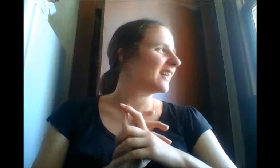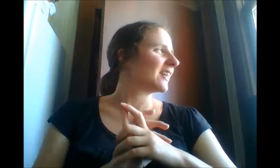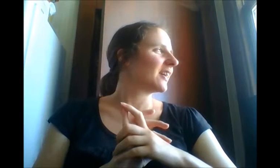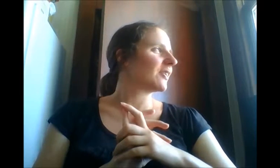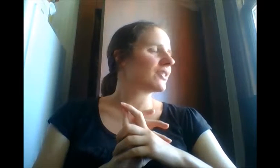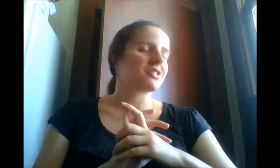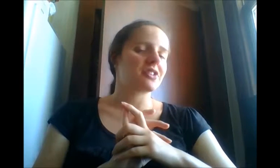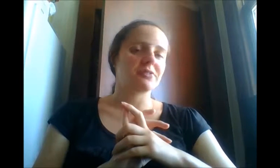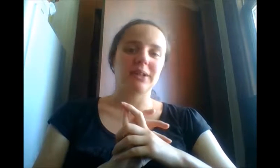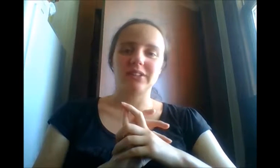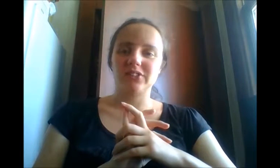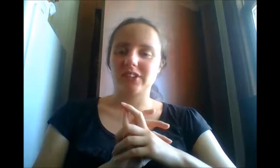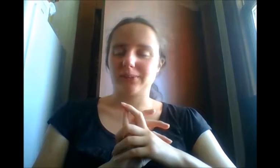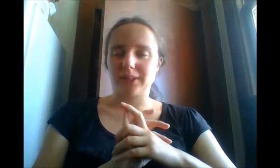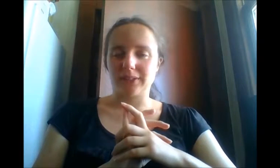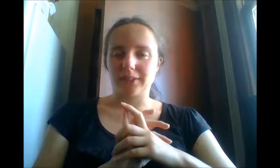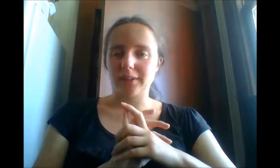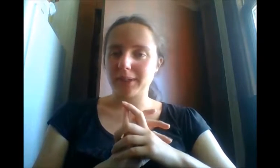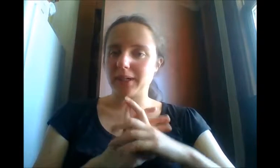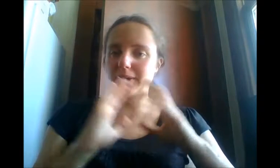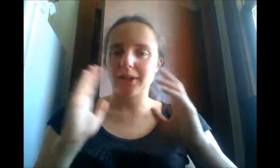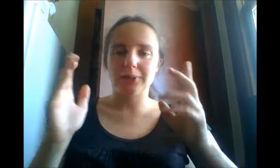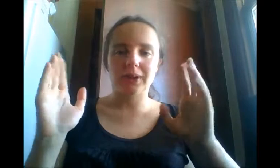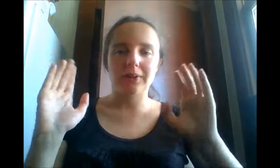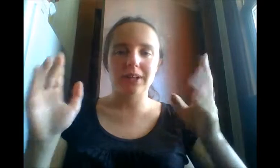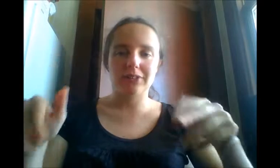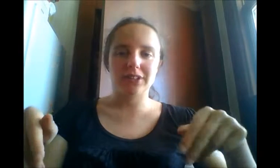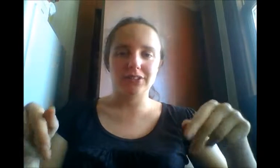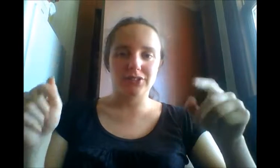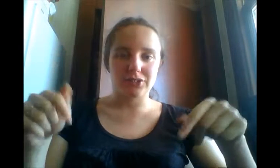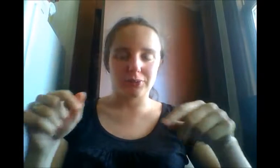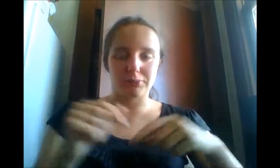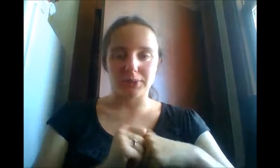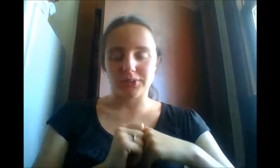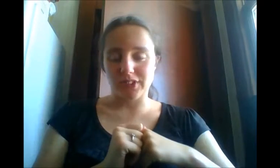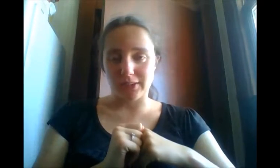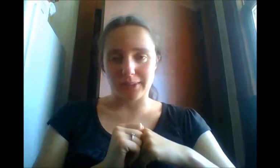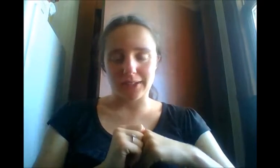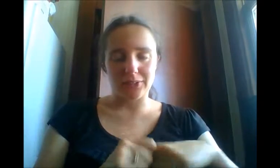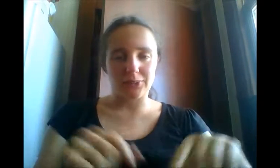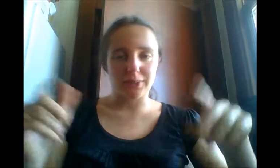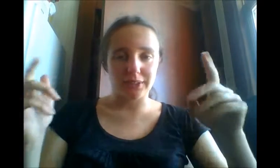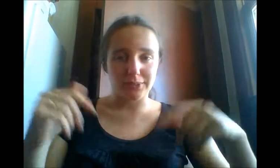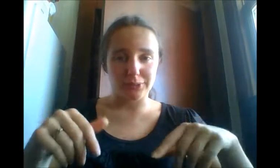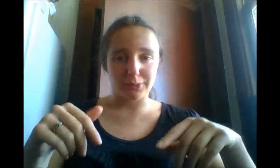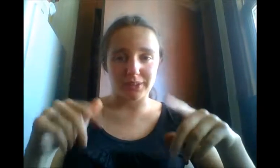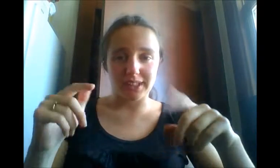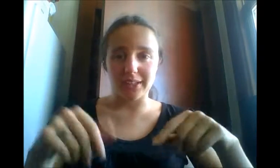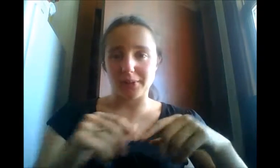Or is it just Small H Day 1? I'll have it in the description box anyway, as well as with the other